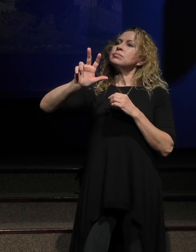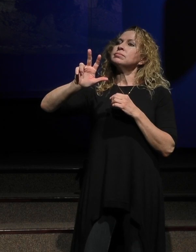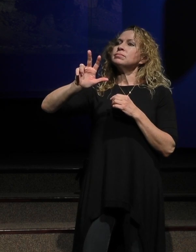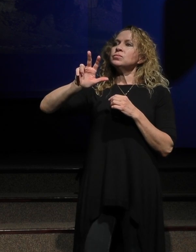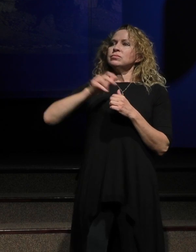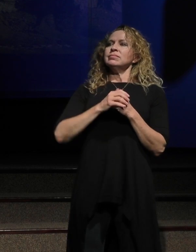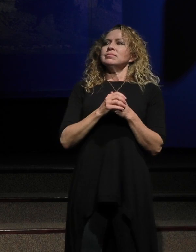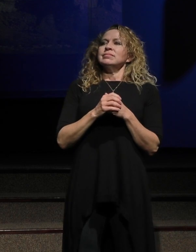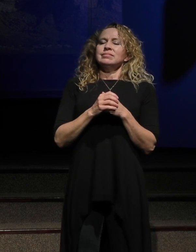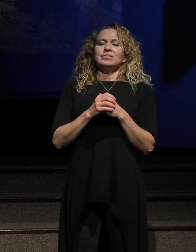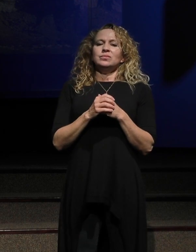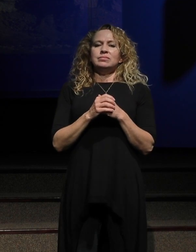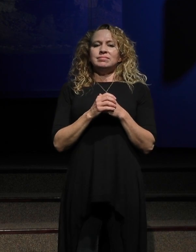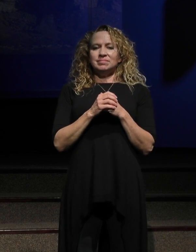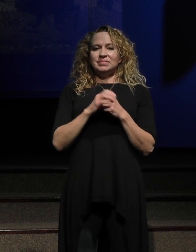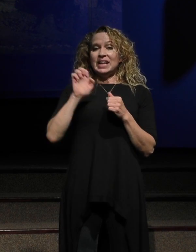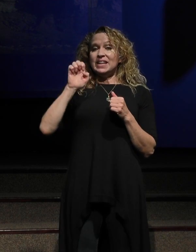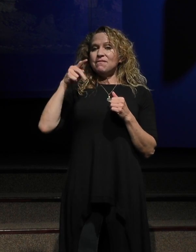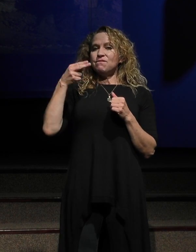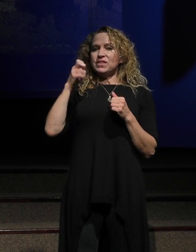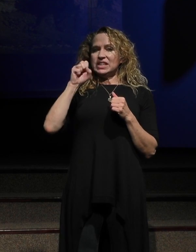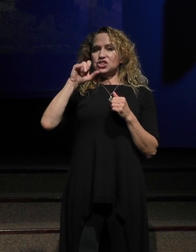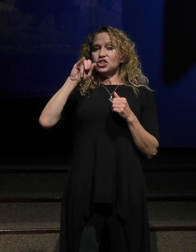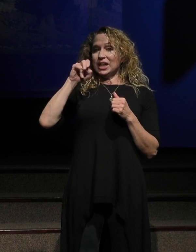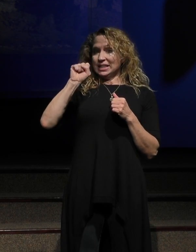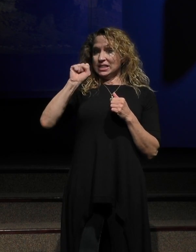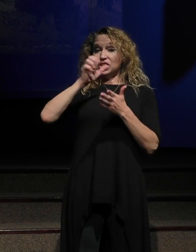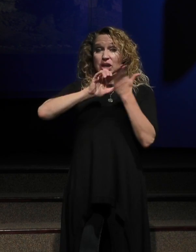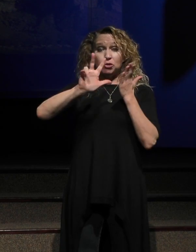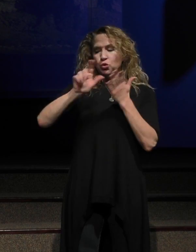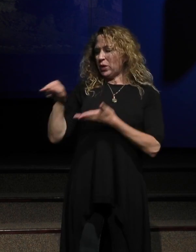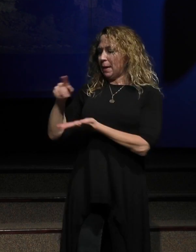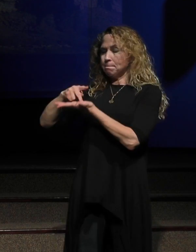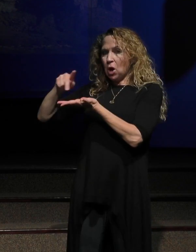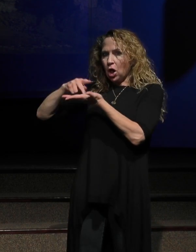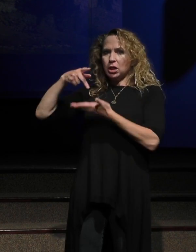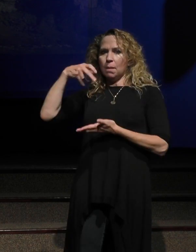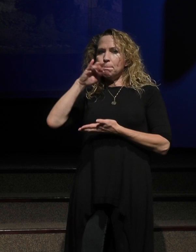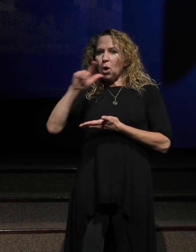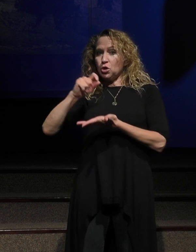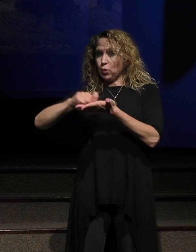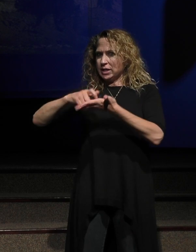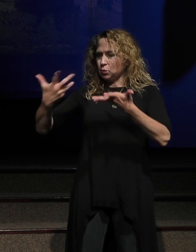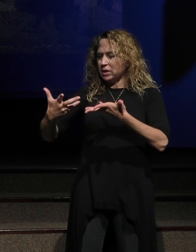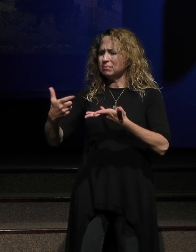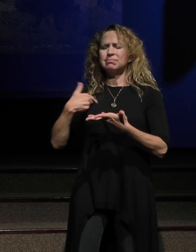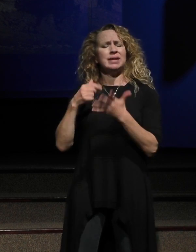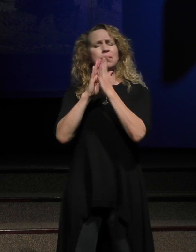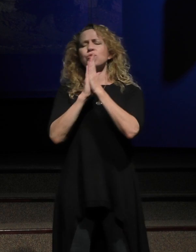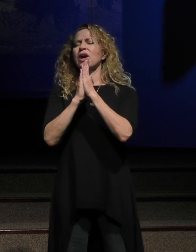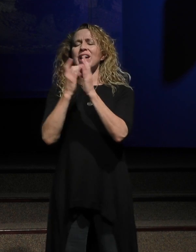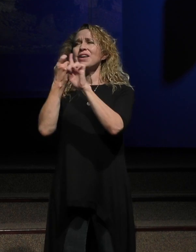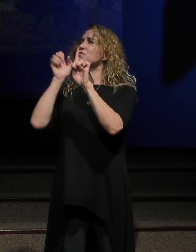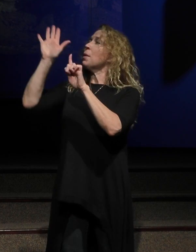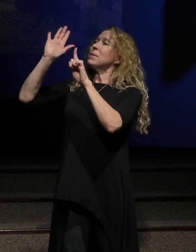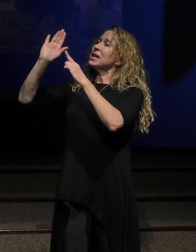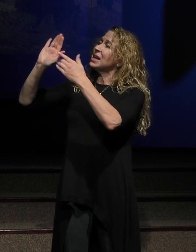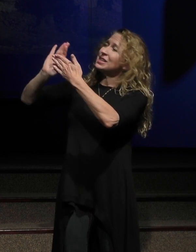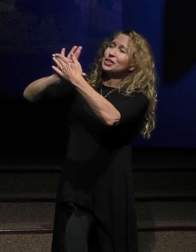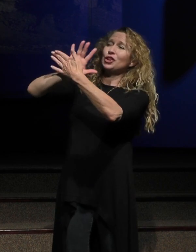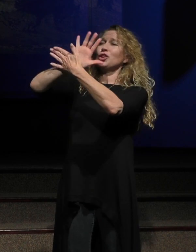Ephesians chapter three. Here's what Paul writes. I pray that from his glorious unlimited